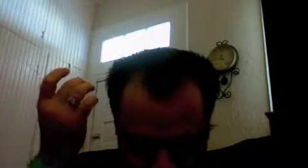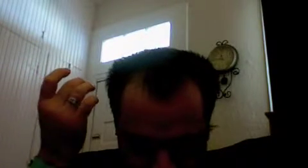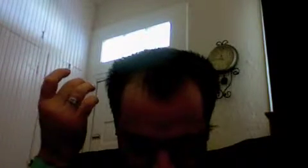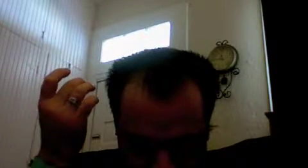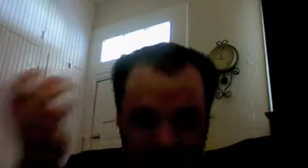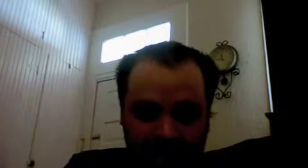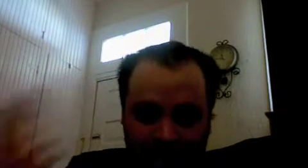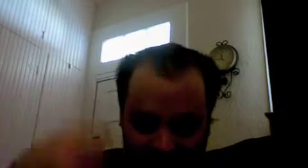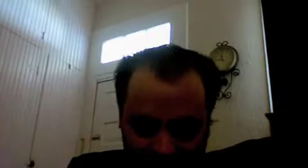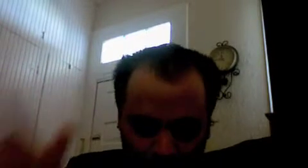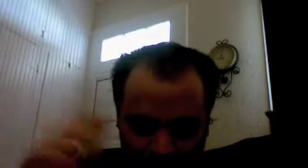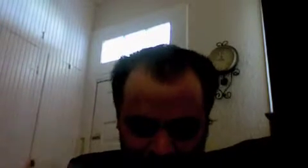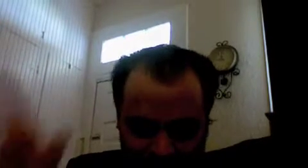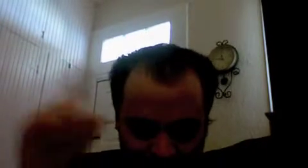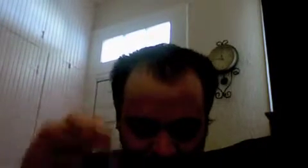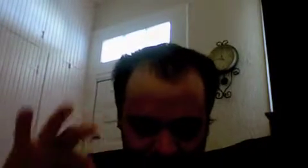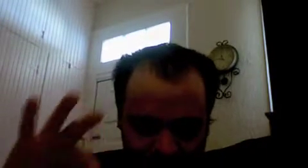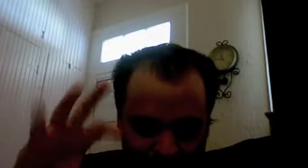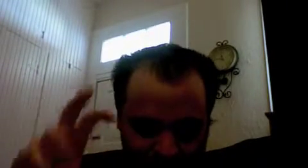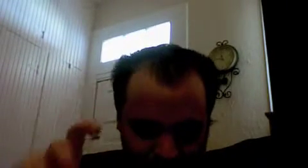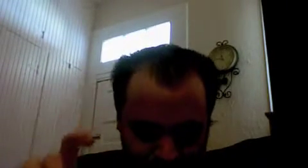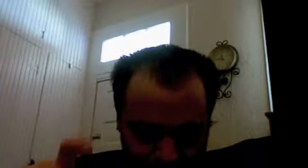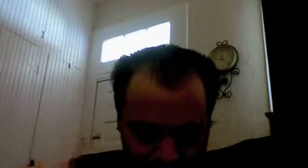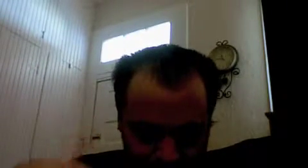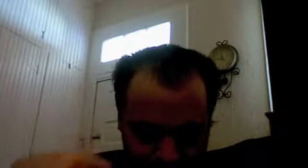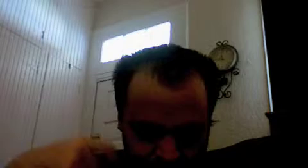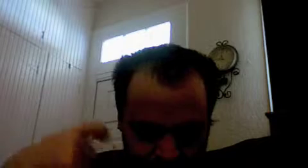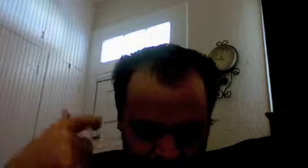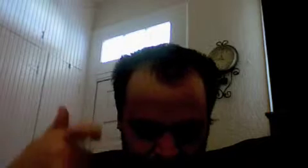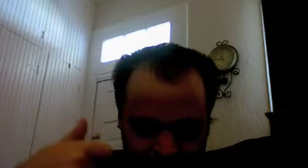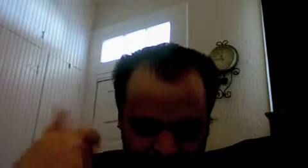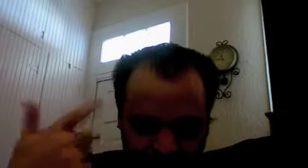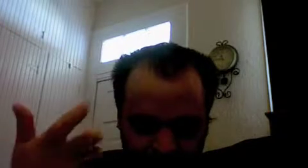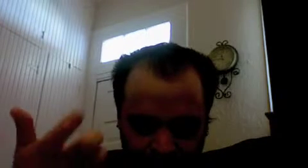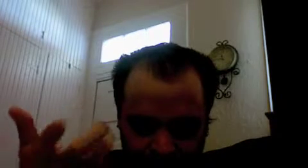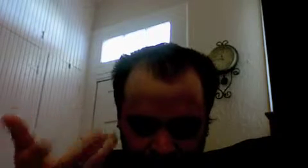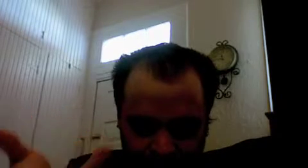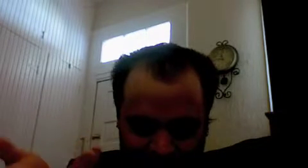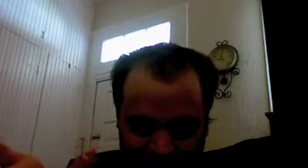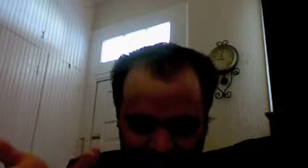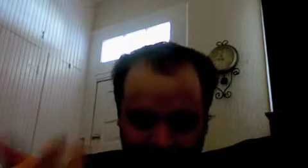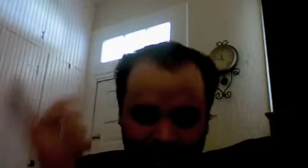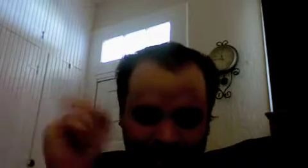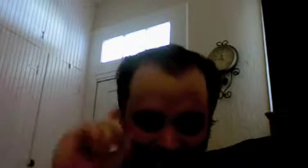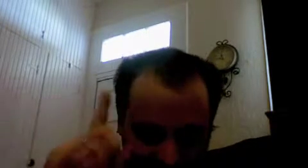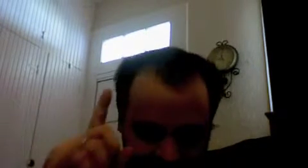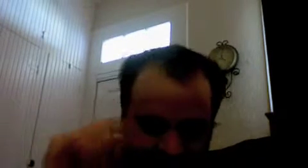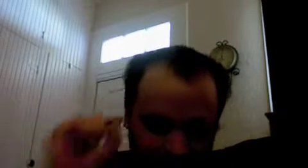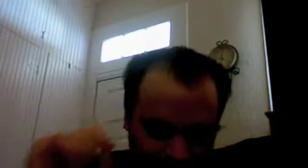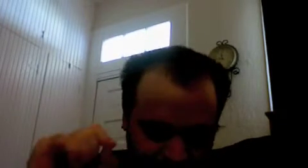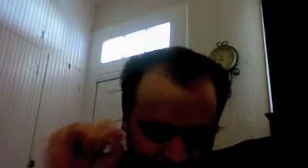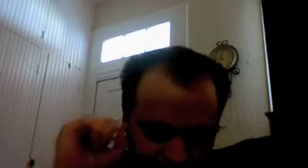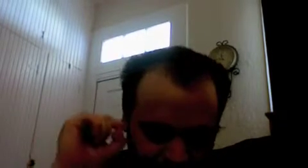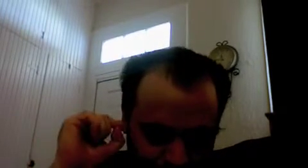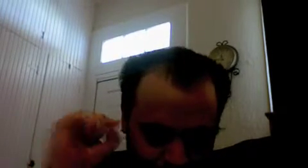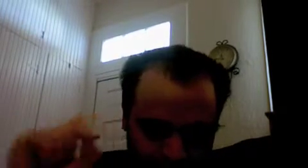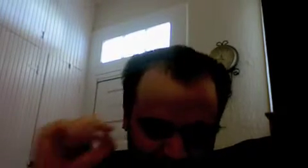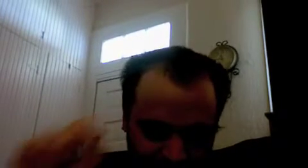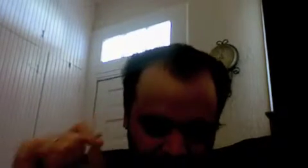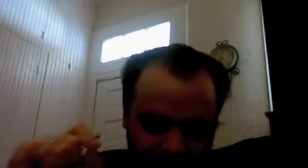so yeah that's only this self-restoring sameness or this reflection and otherness within itself not an original or immediate unity